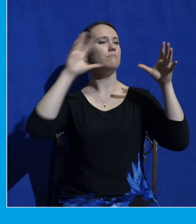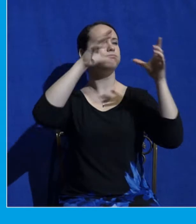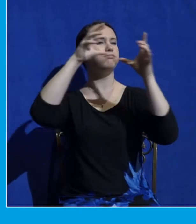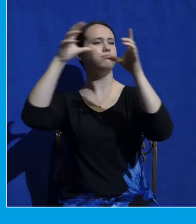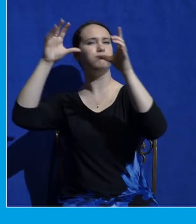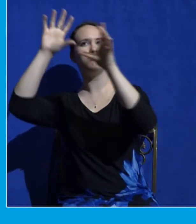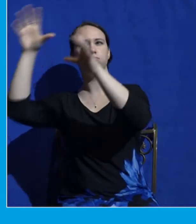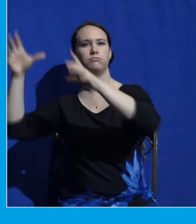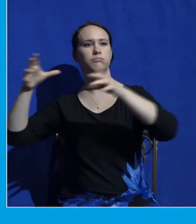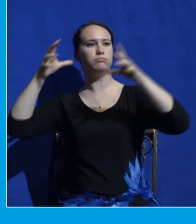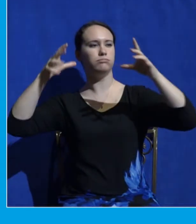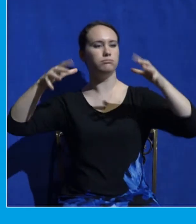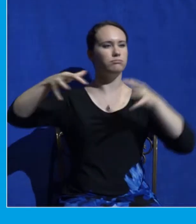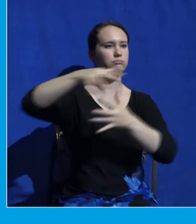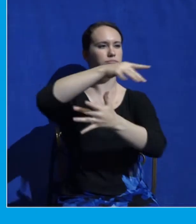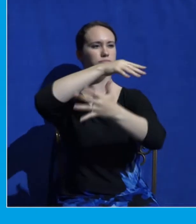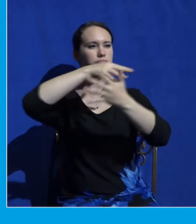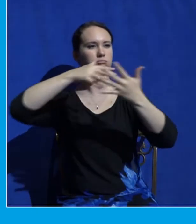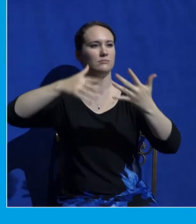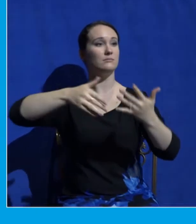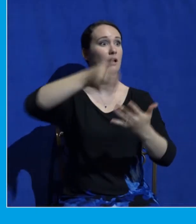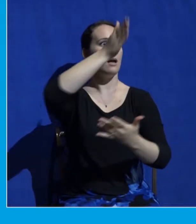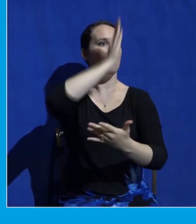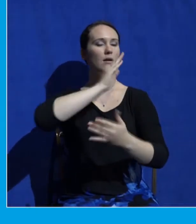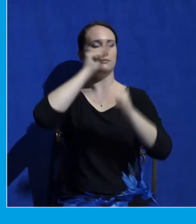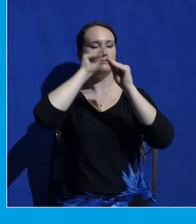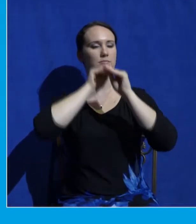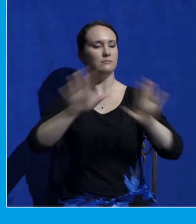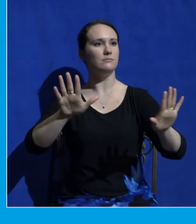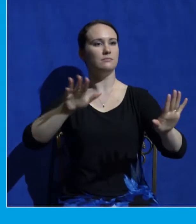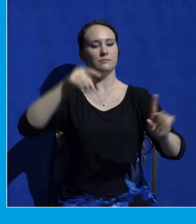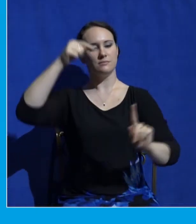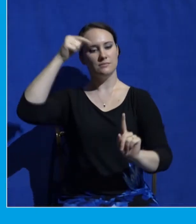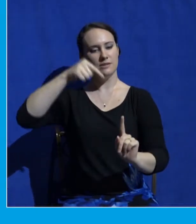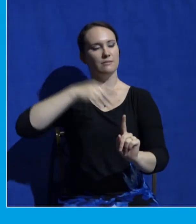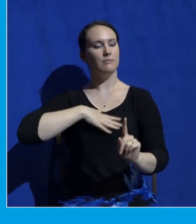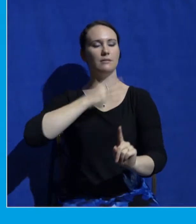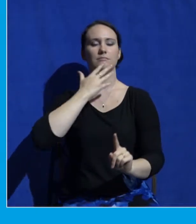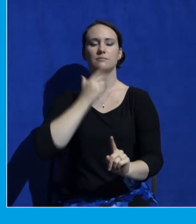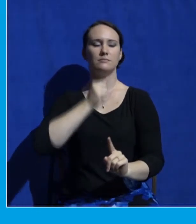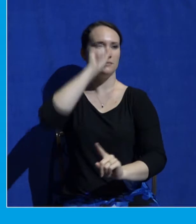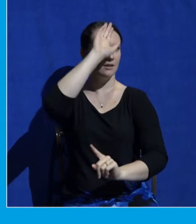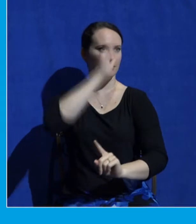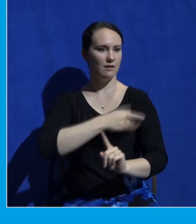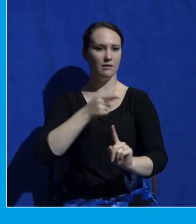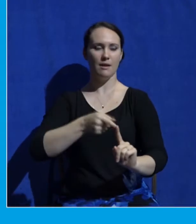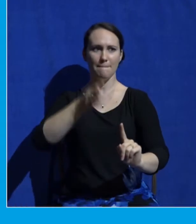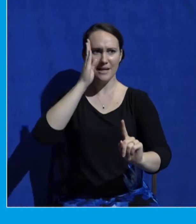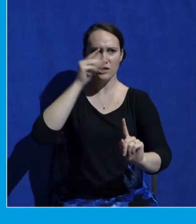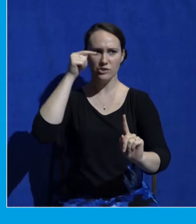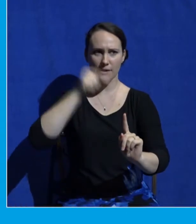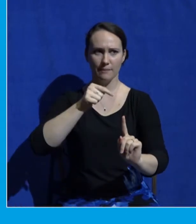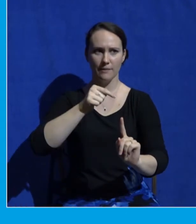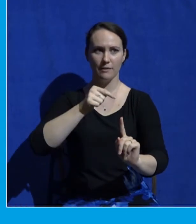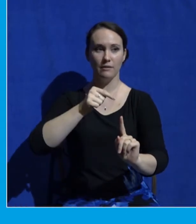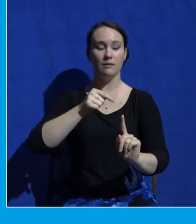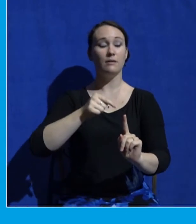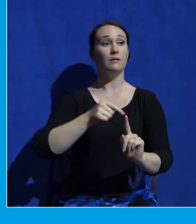beloved son. Listen to him. And suddenly, looking around, they no longer saw anyone with them but Jesus only.